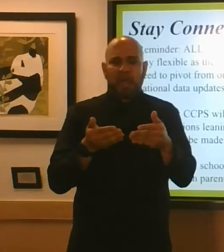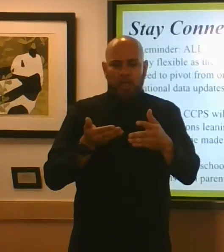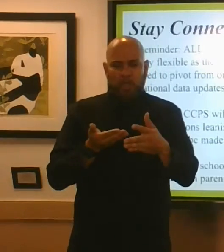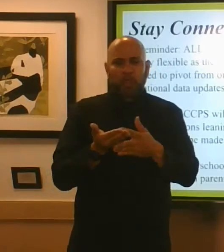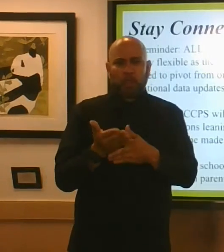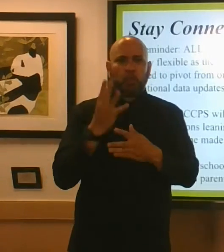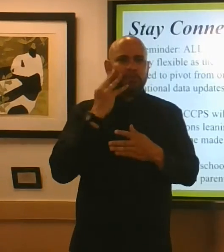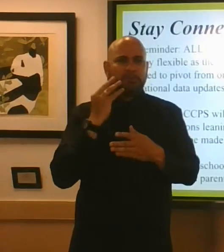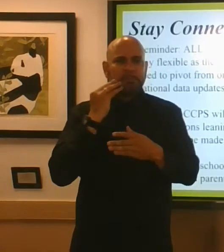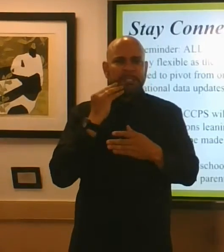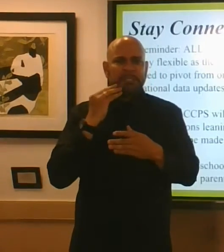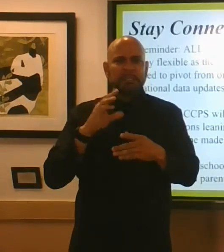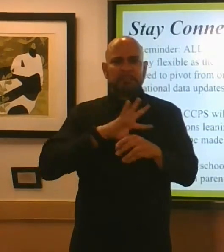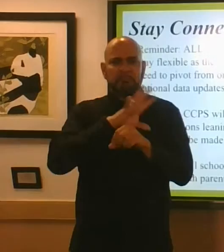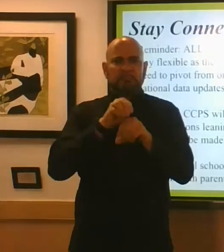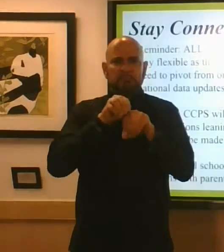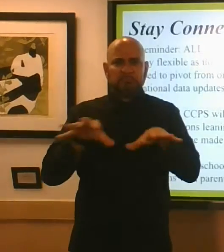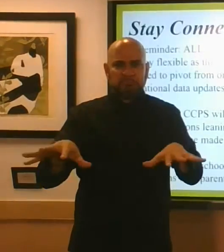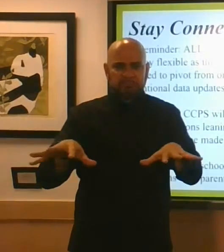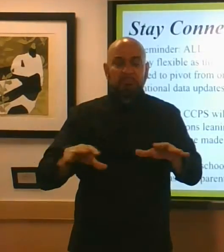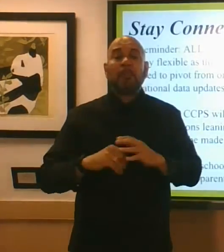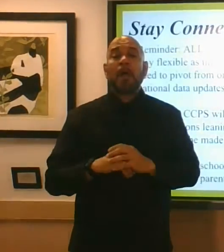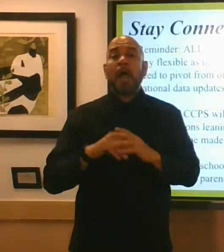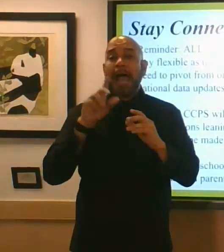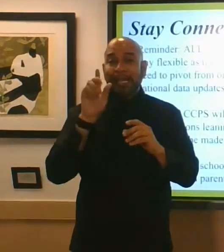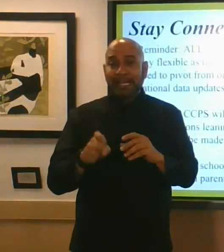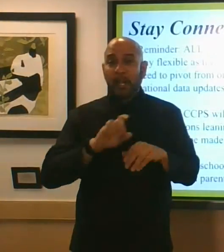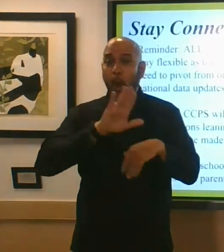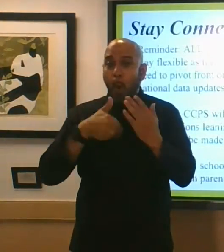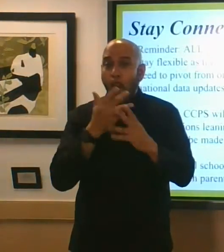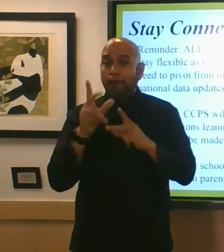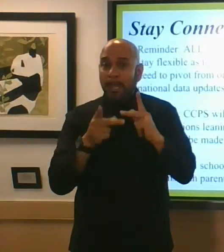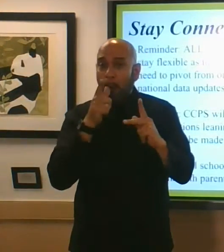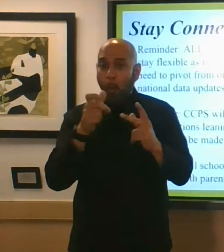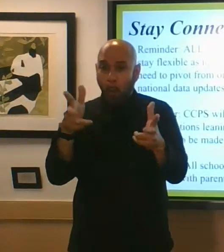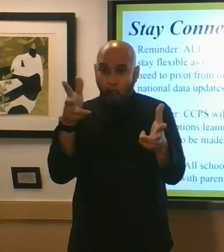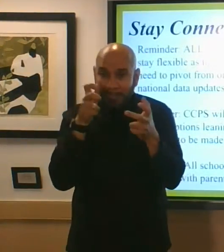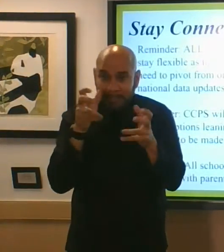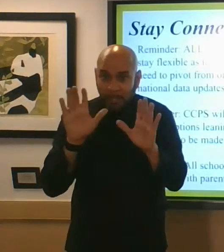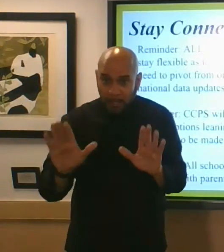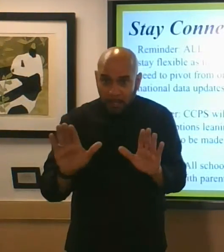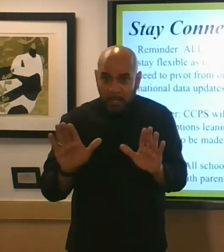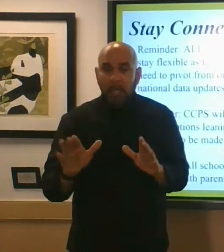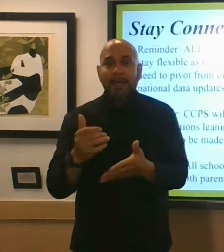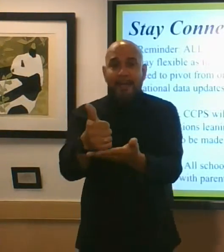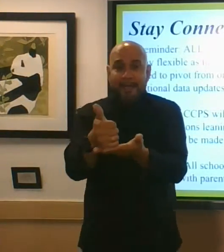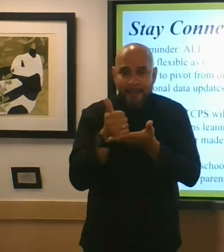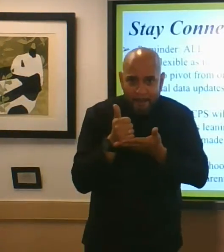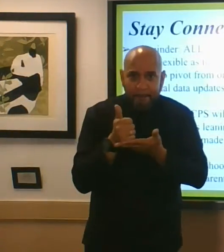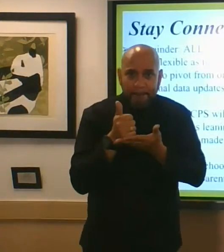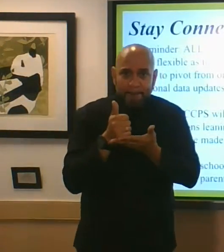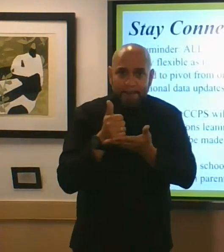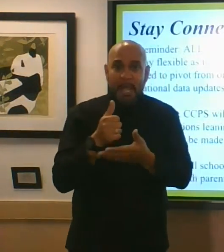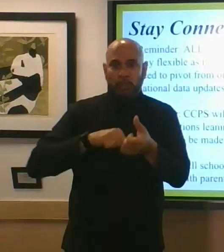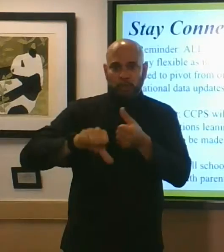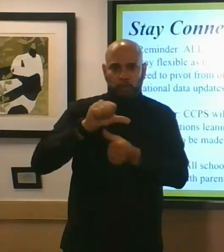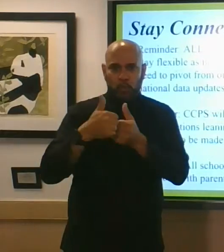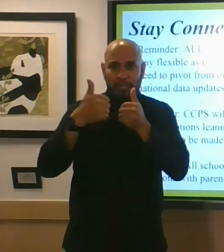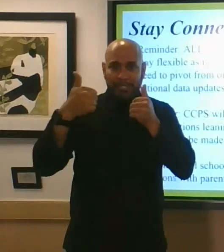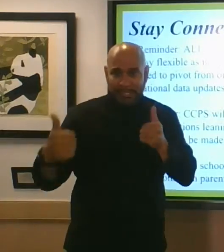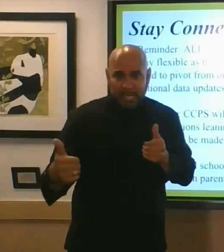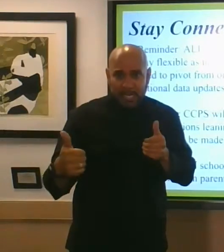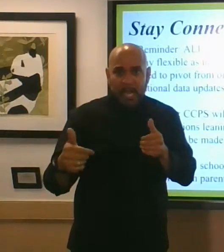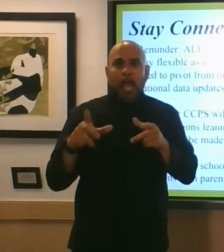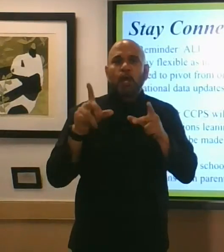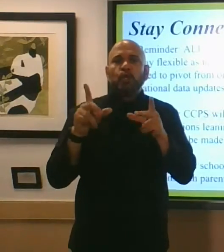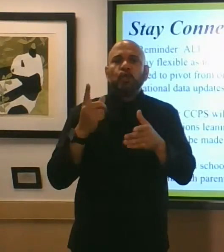but i do need our community i do need those of us who are listening i need us to help social distance and